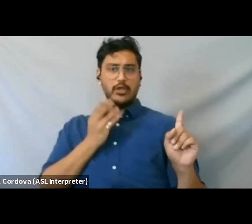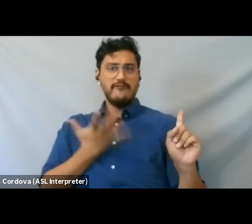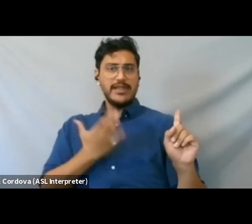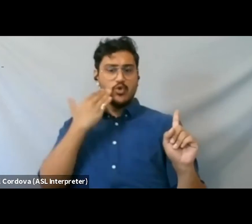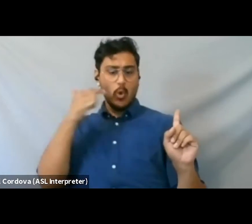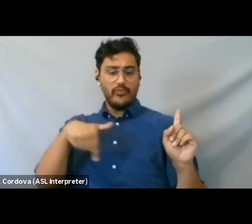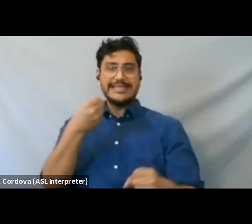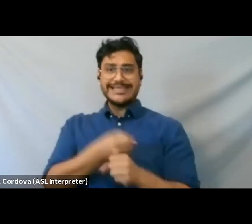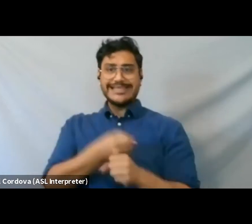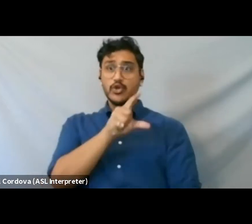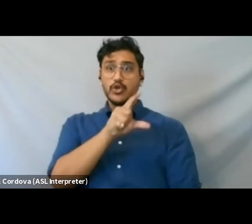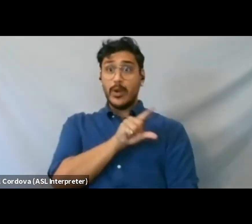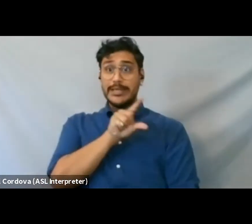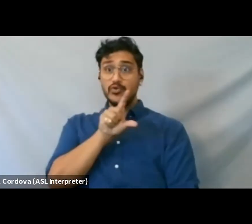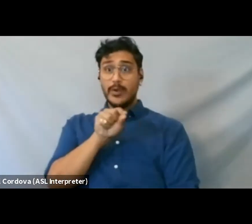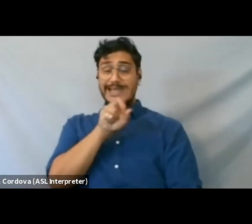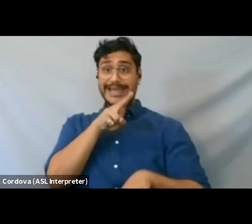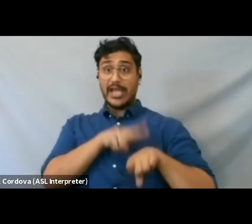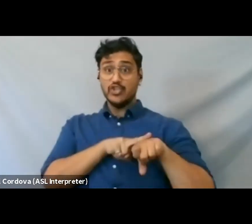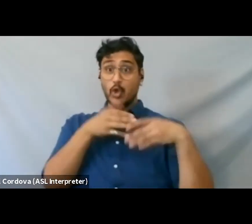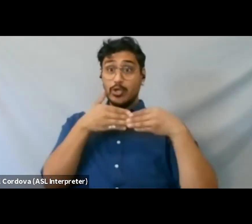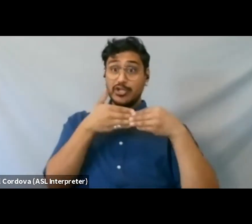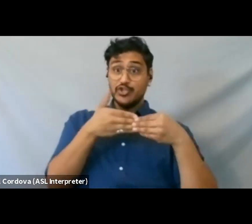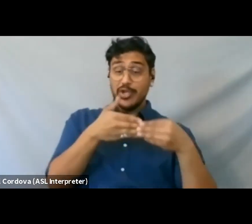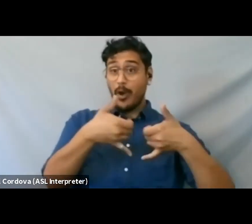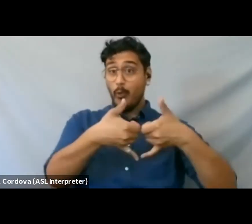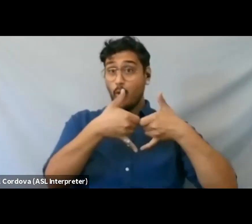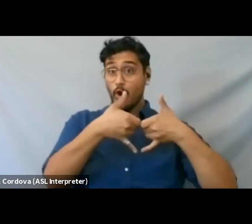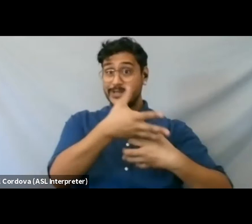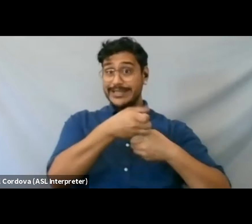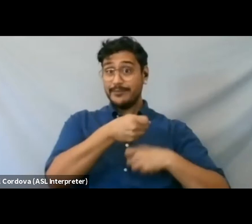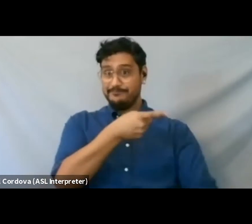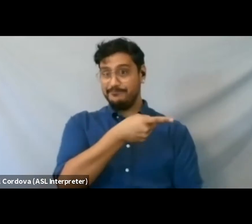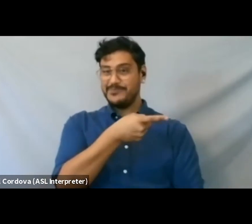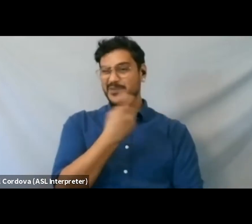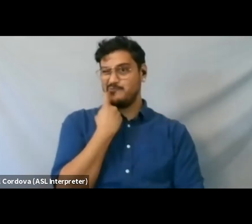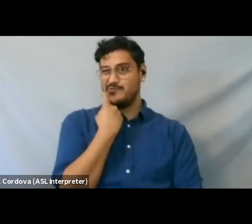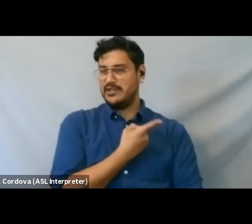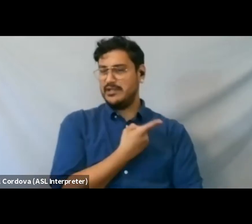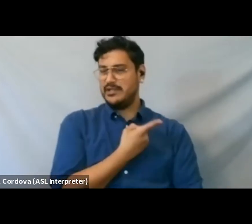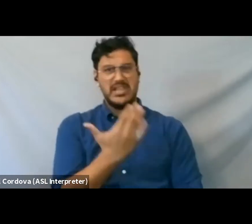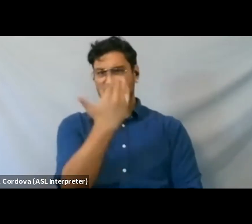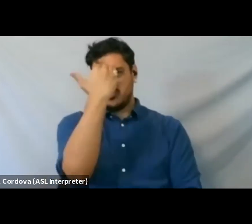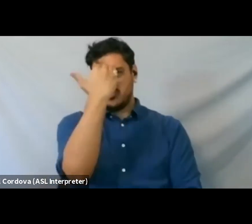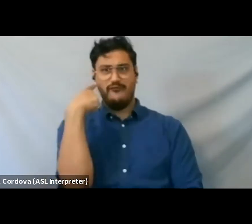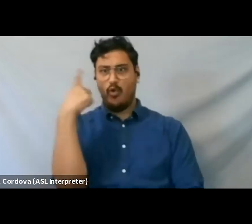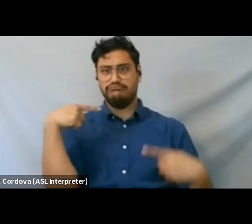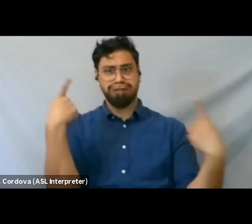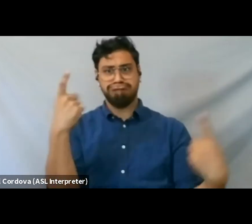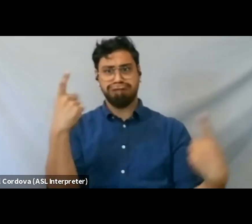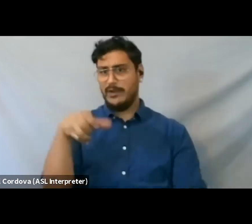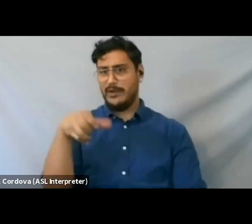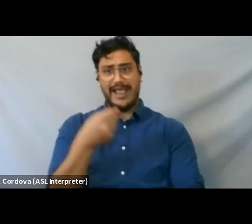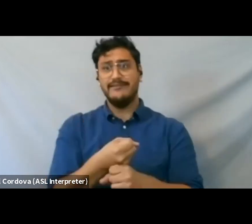2020 National Leadership Award recipient, Rhiannon Giddens, whom I've known for the last 25 years.